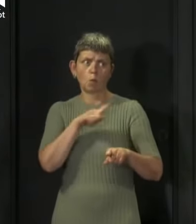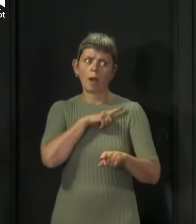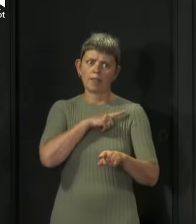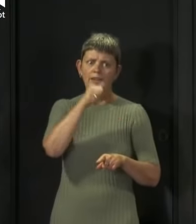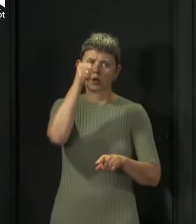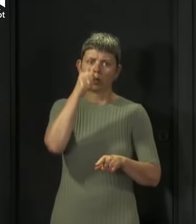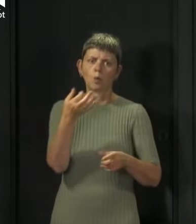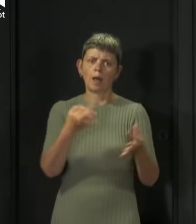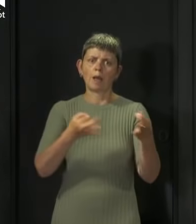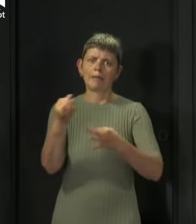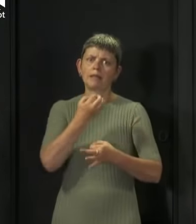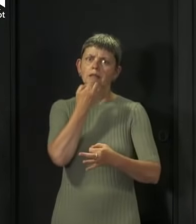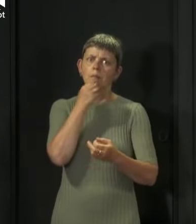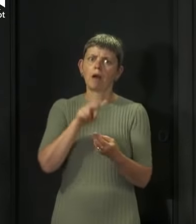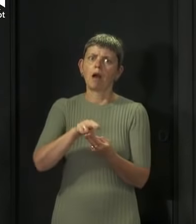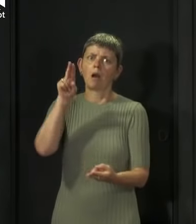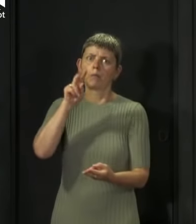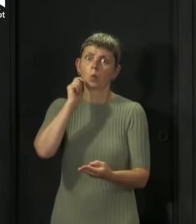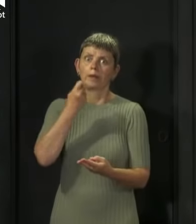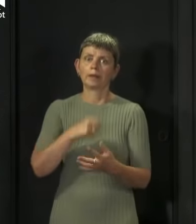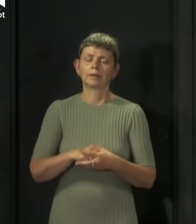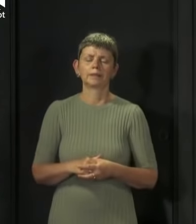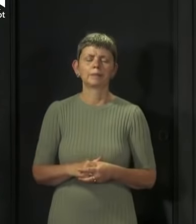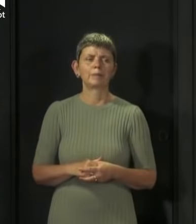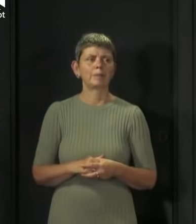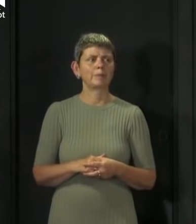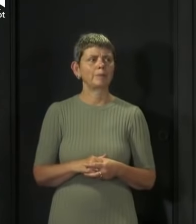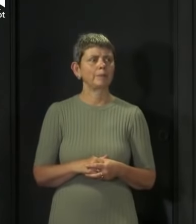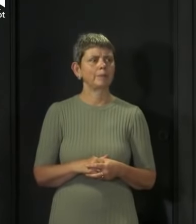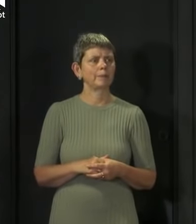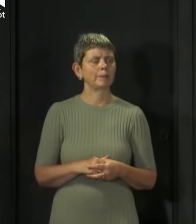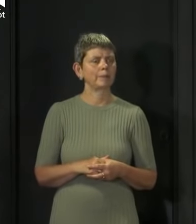appeals this year. Dan Sanderson from The Telegraph.